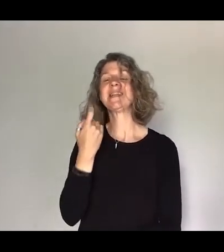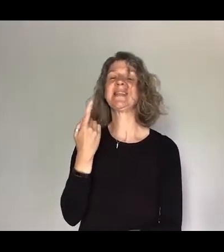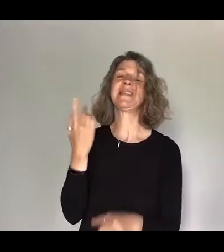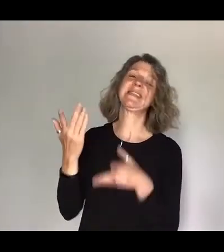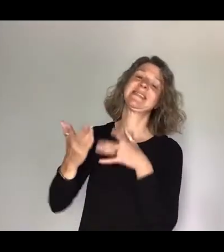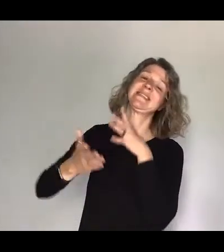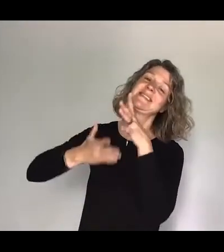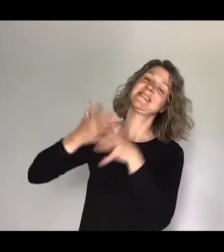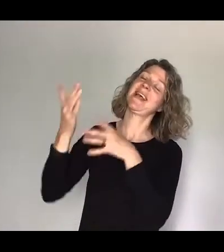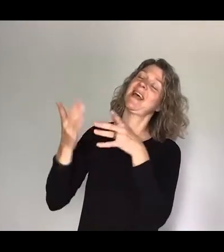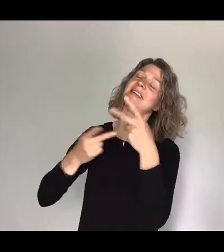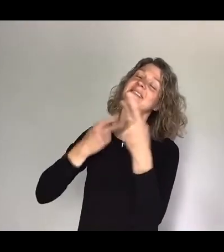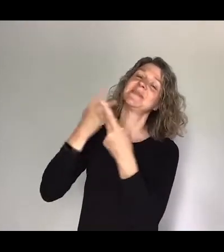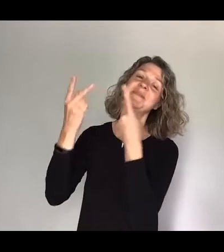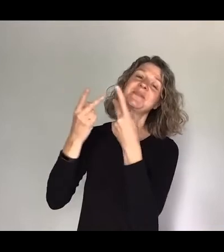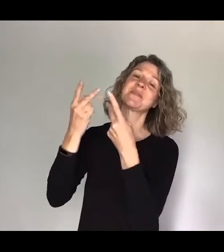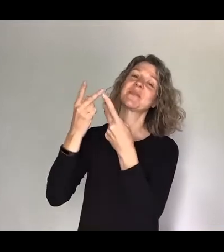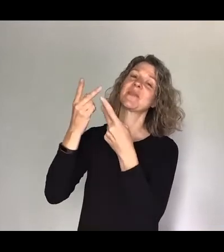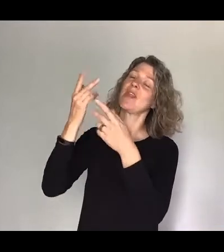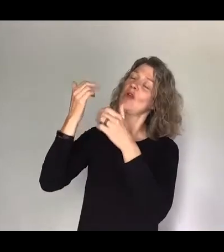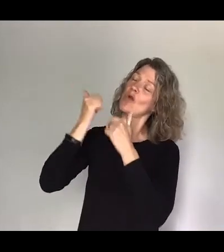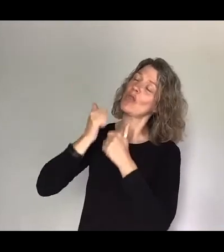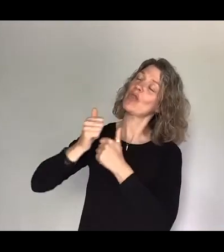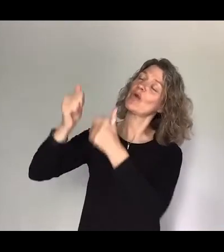of the goodness of God